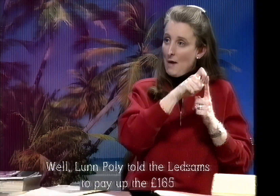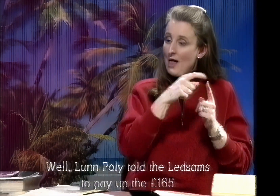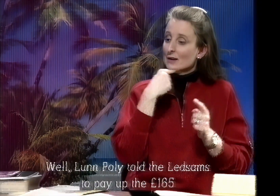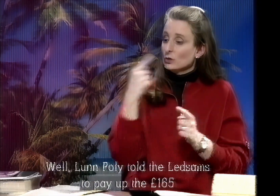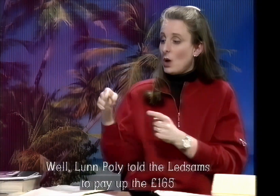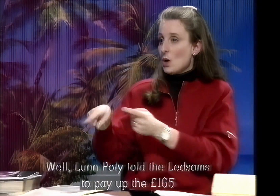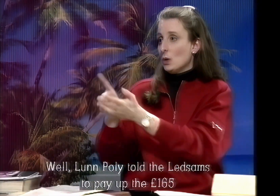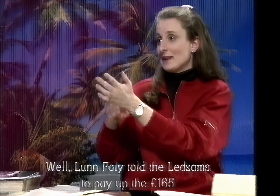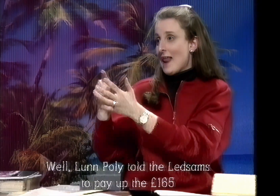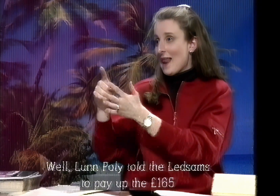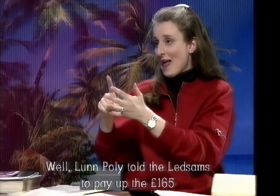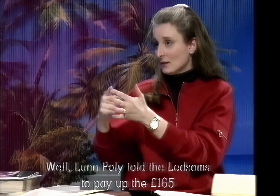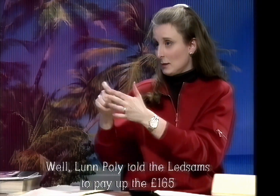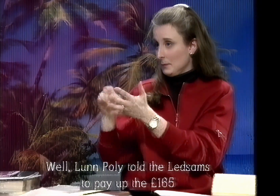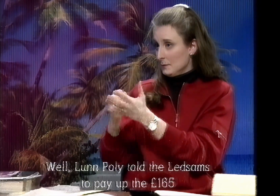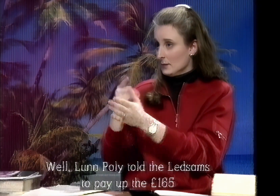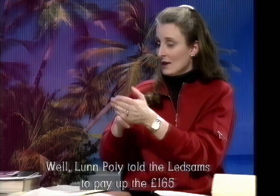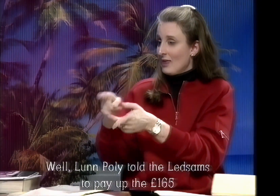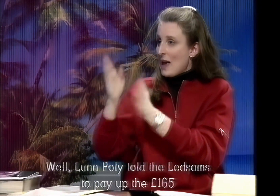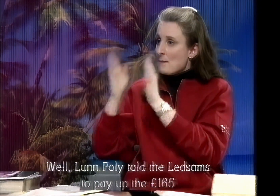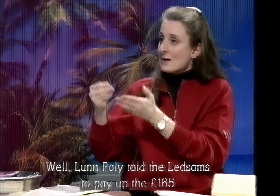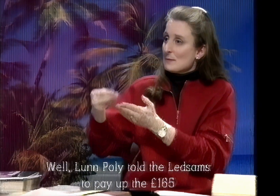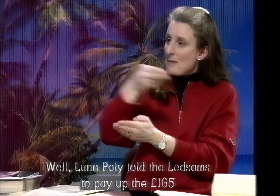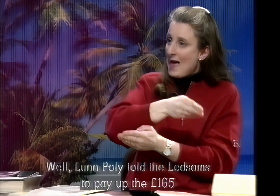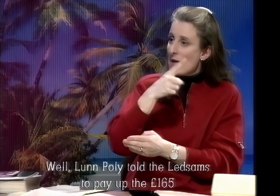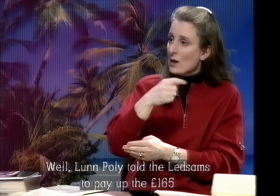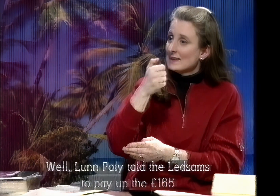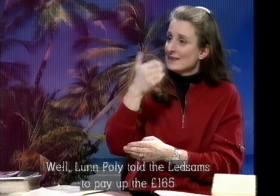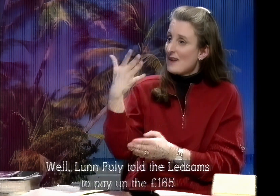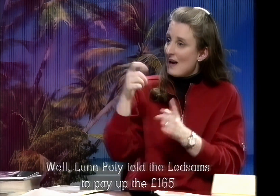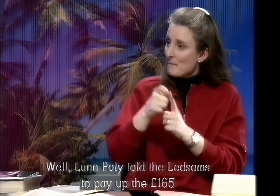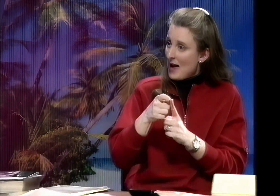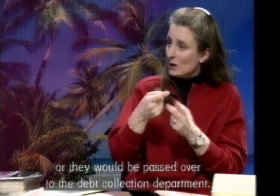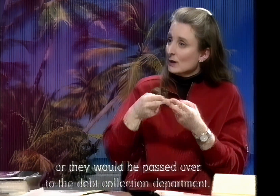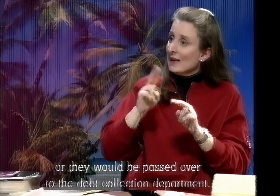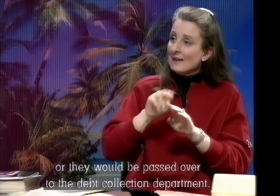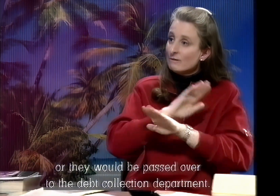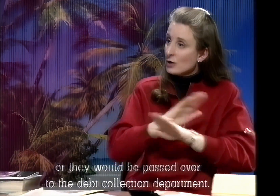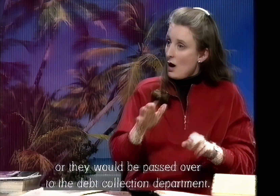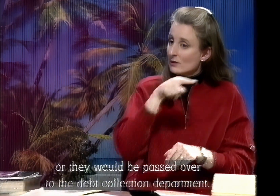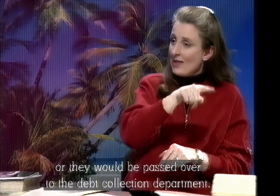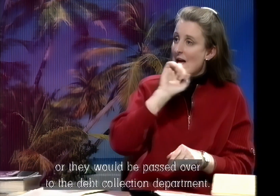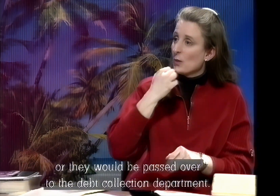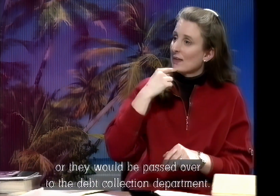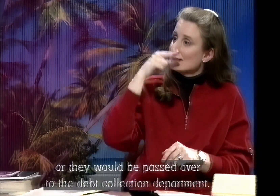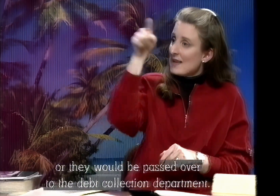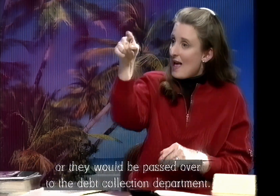Well Lampolly told the Leadsom's to pay up the £165 or they would be passed over to the debt collection